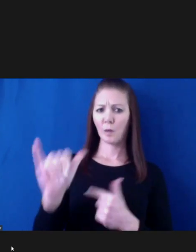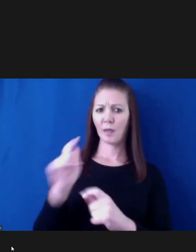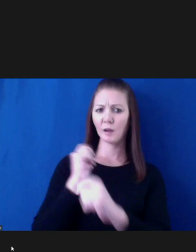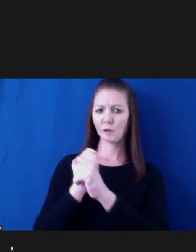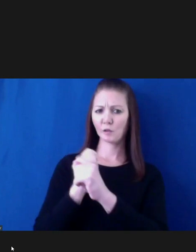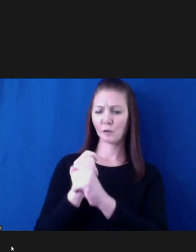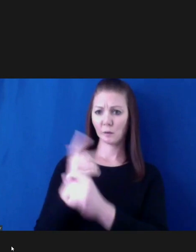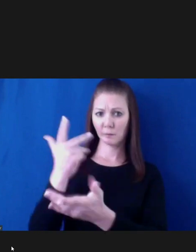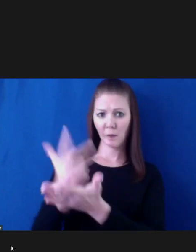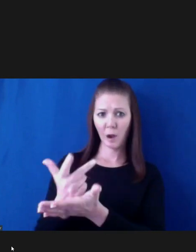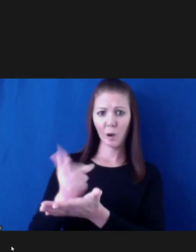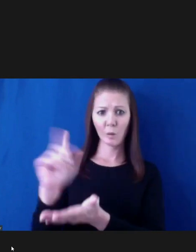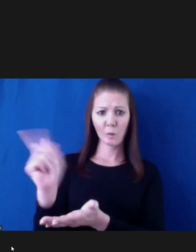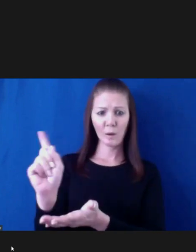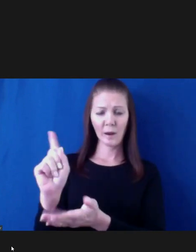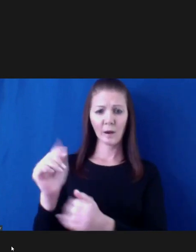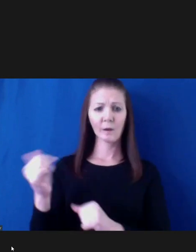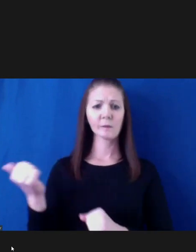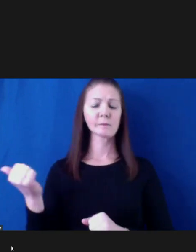Mark Rolfe, do you know that?